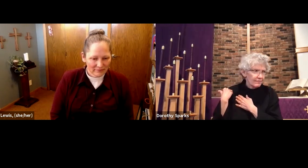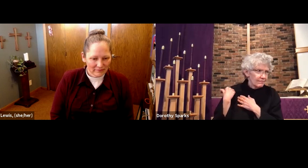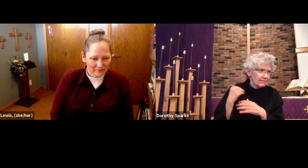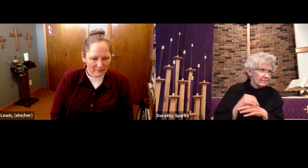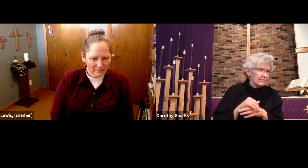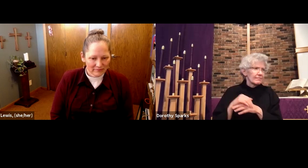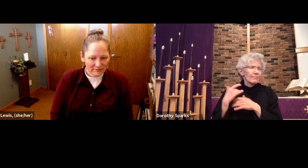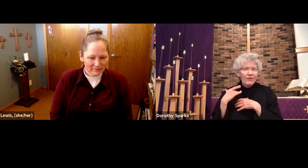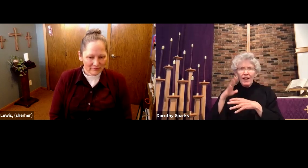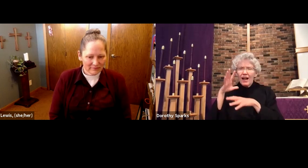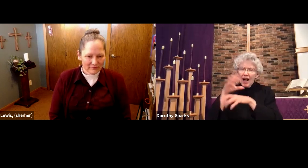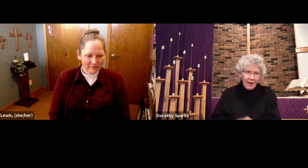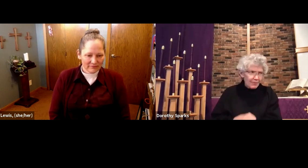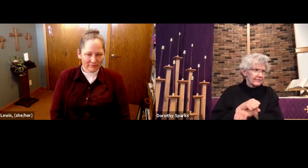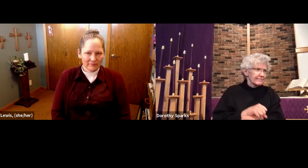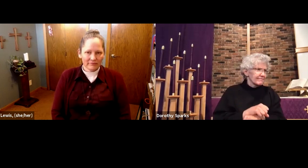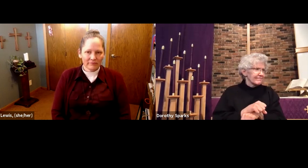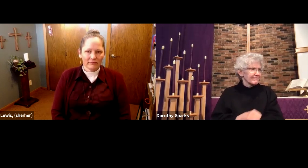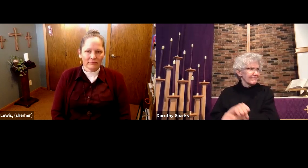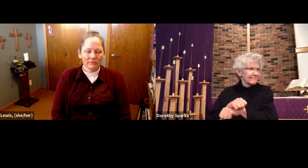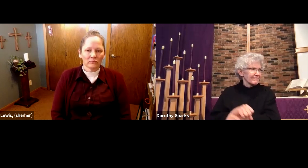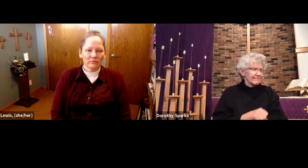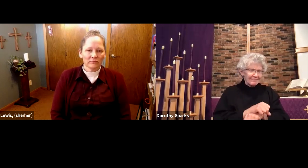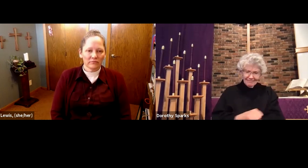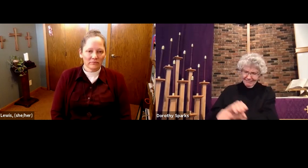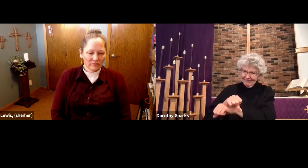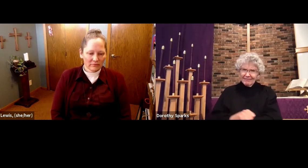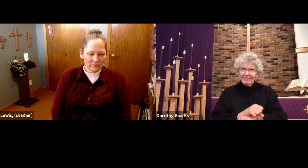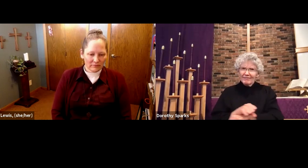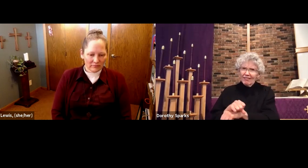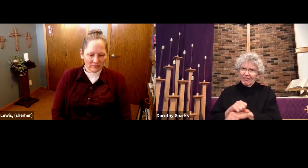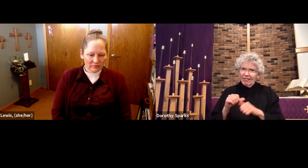on our lives or for others' lives.